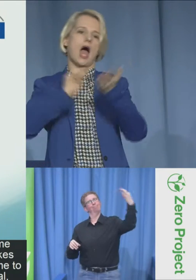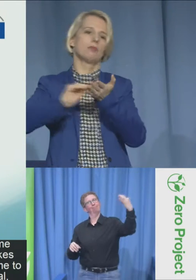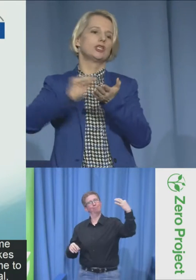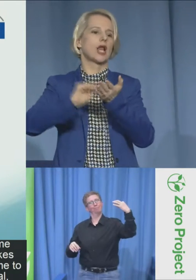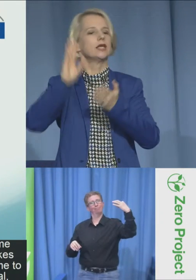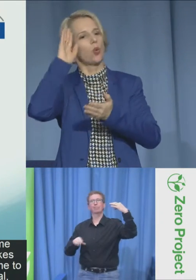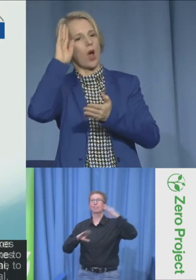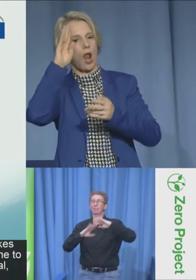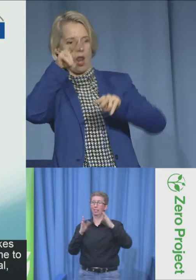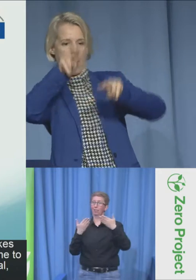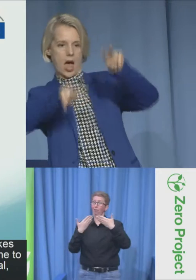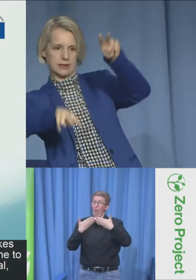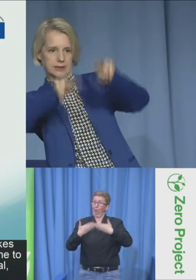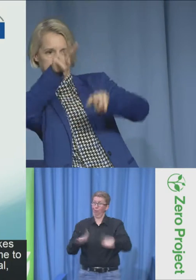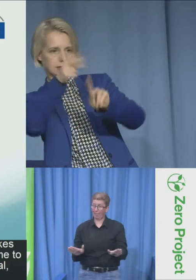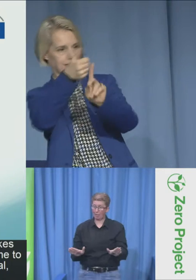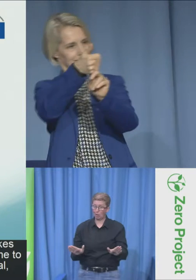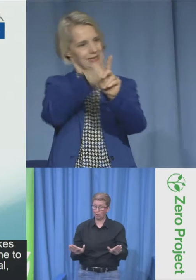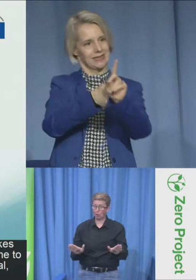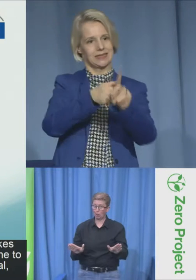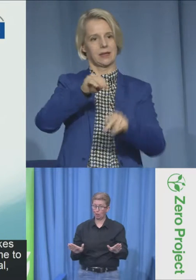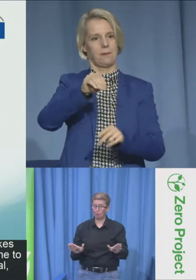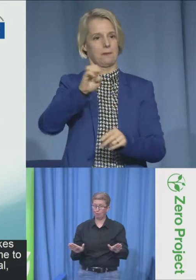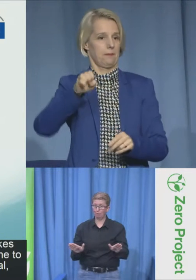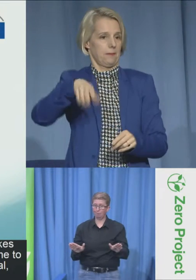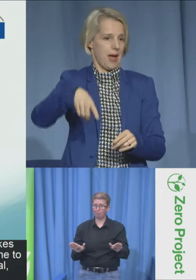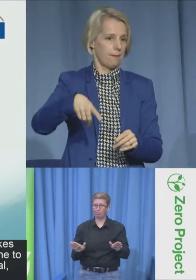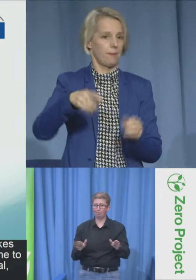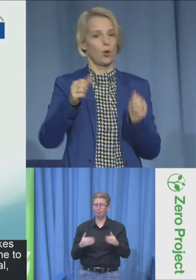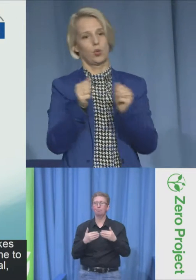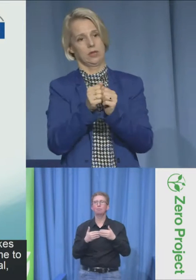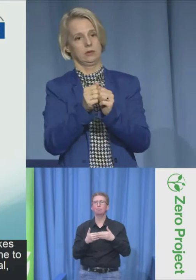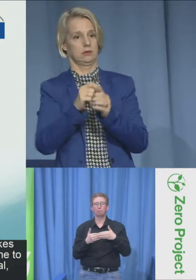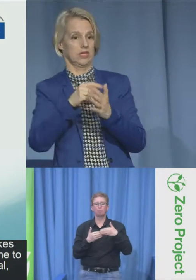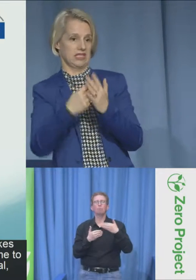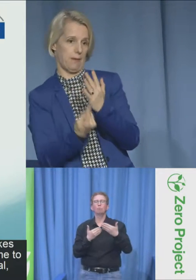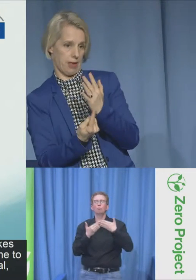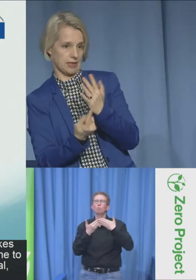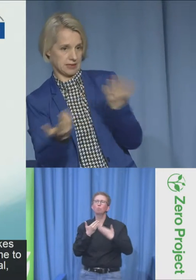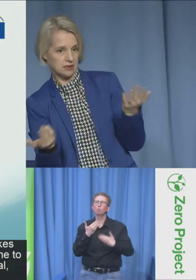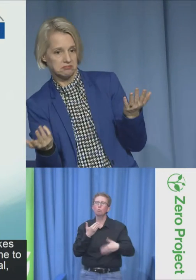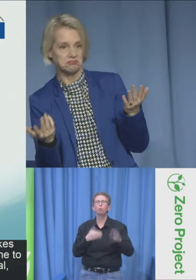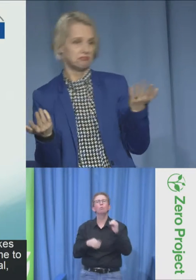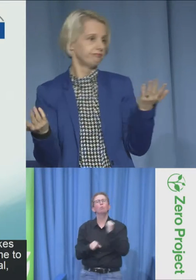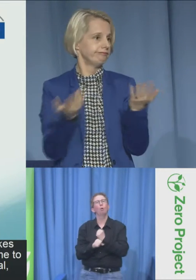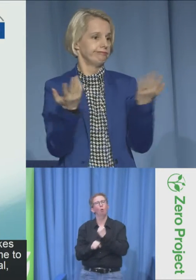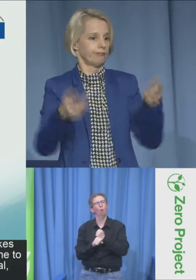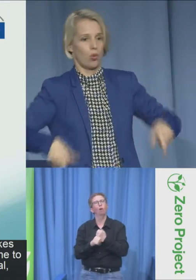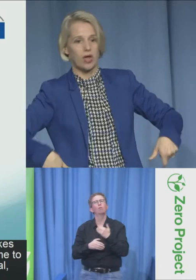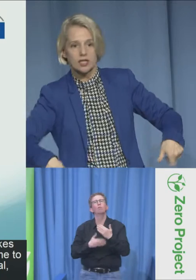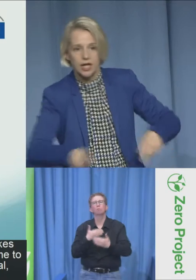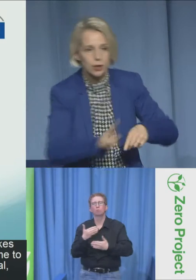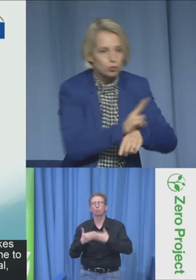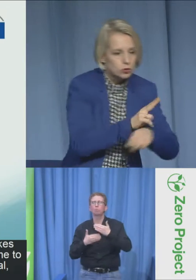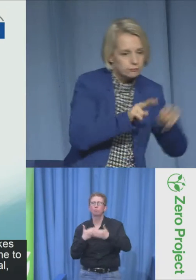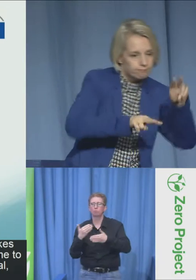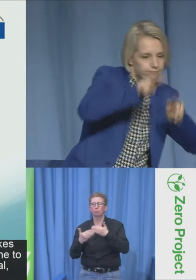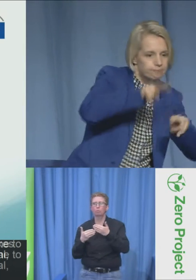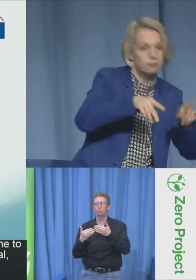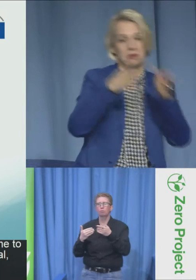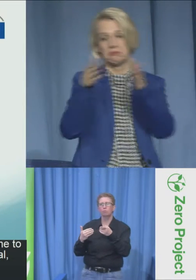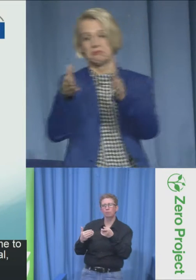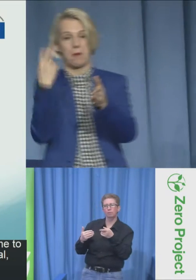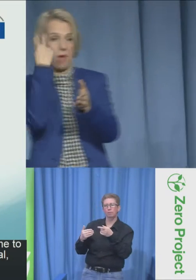before each mandate starts, there is an assessment of each member who has a disability.